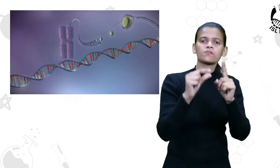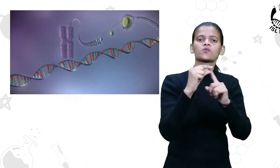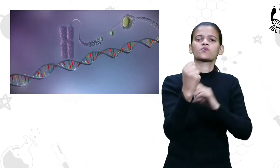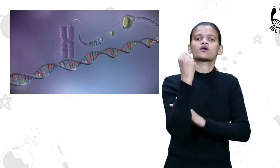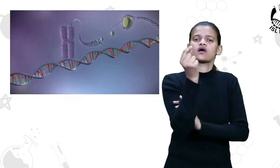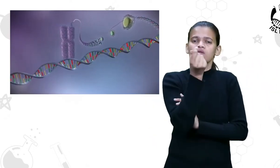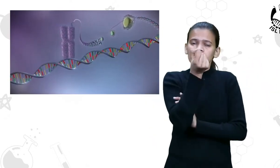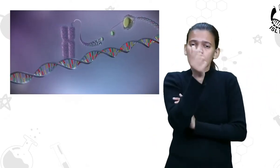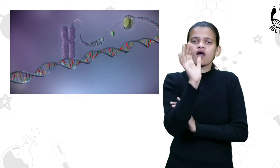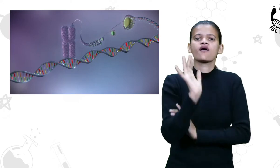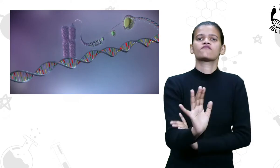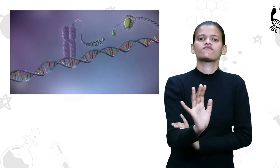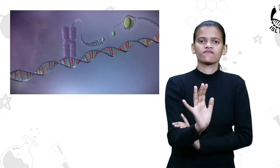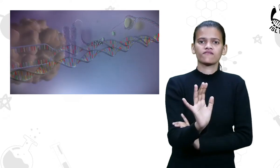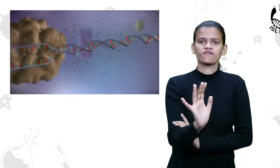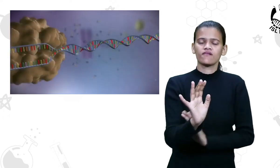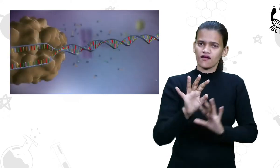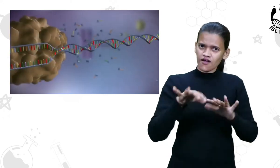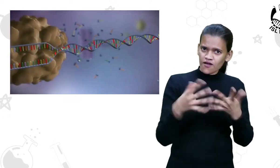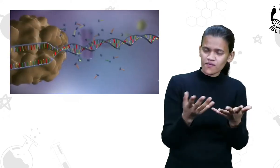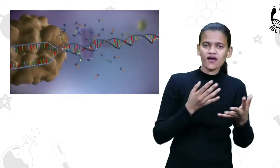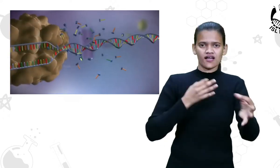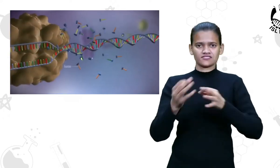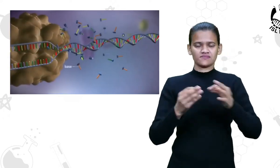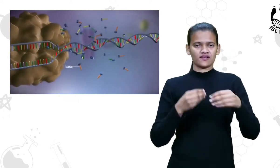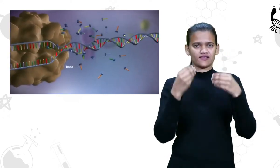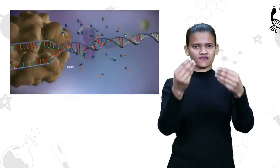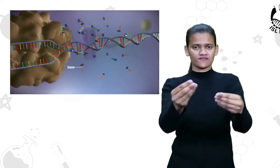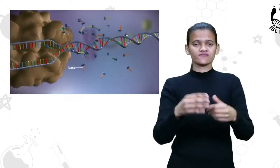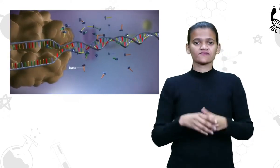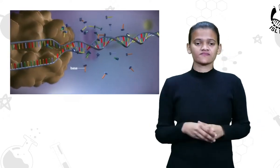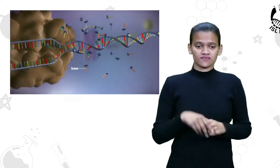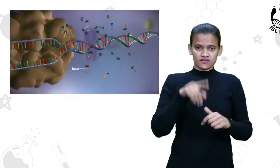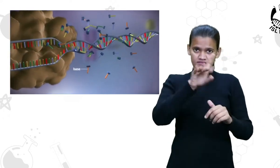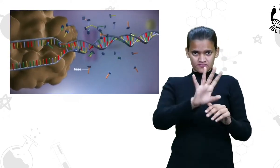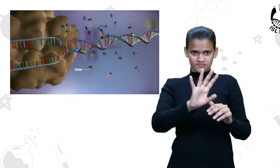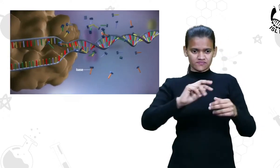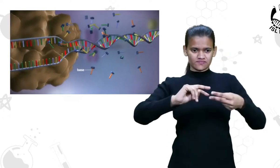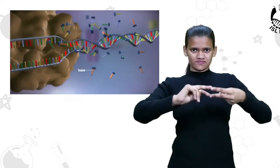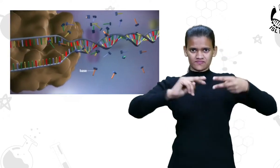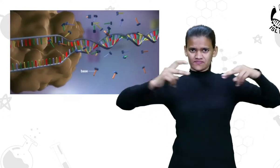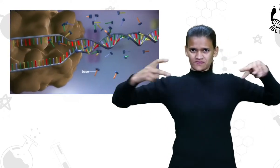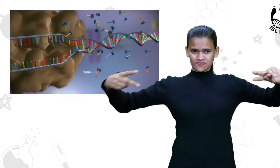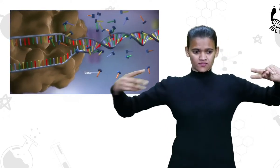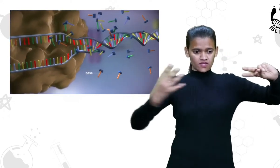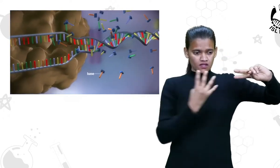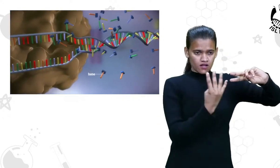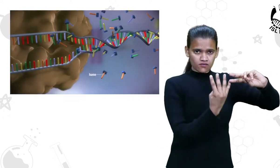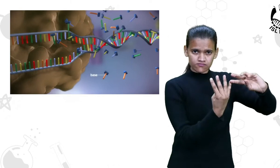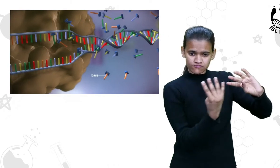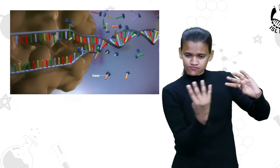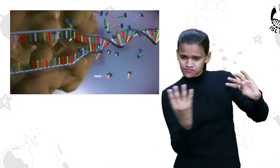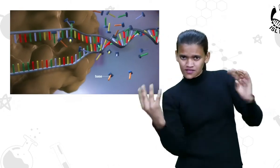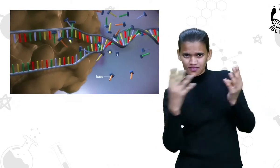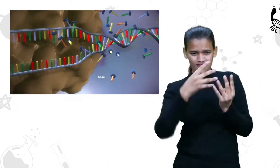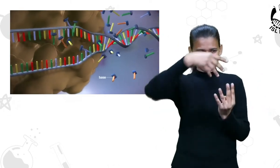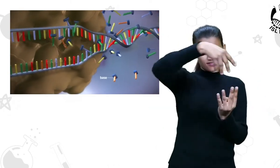genes contain the information for making protein. When a gene is switched on,